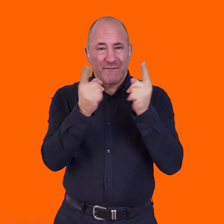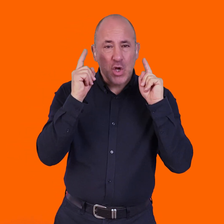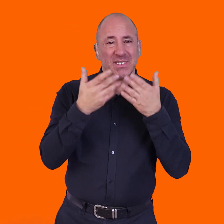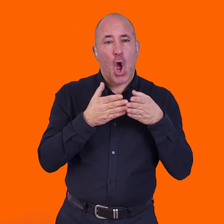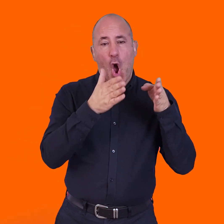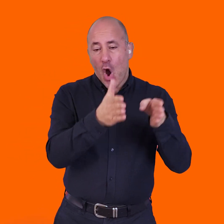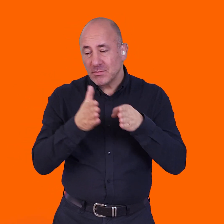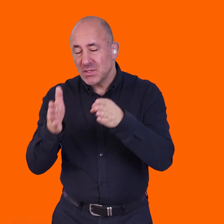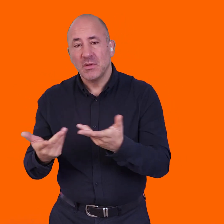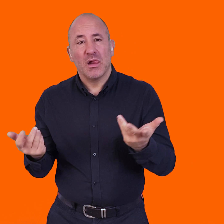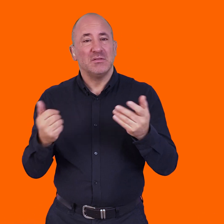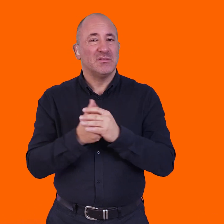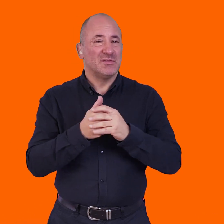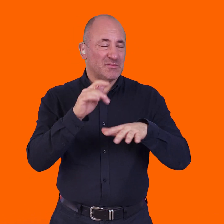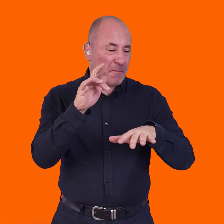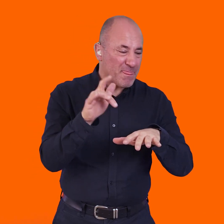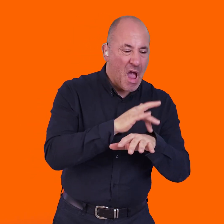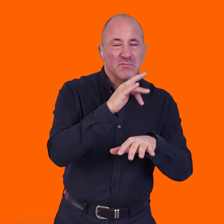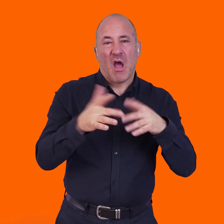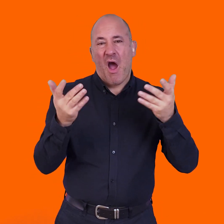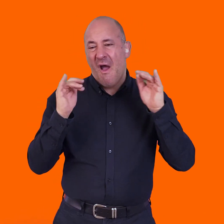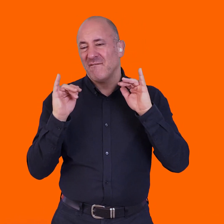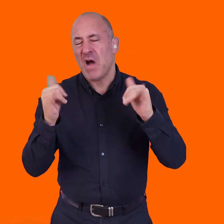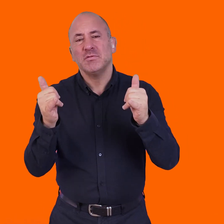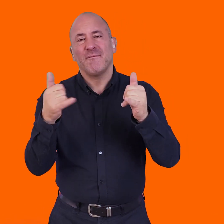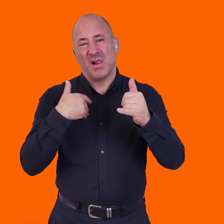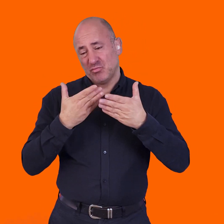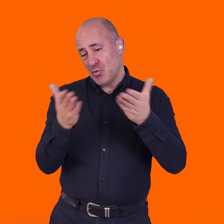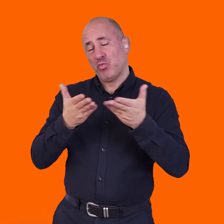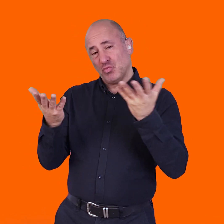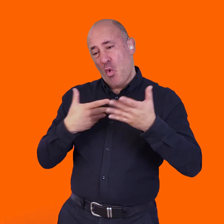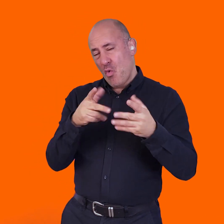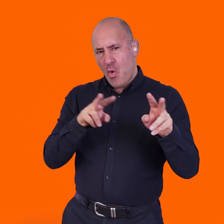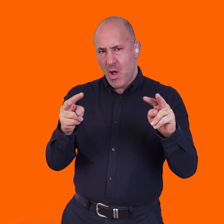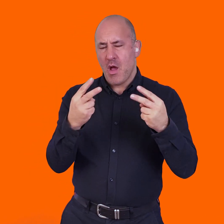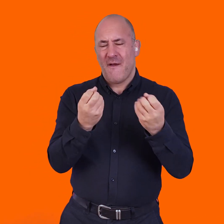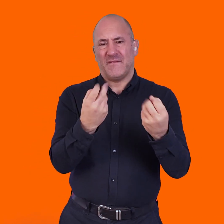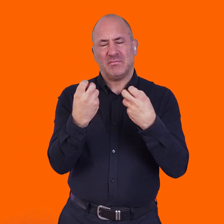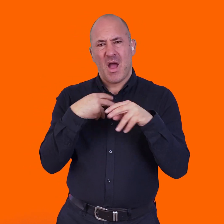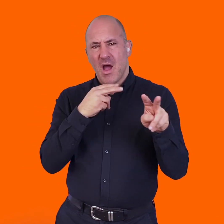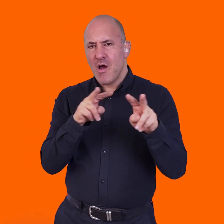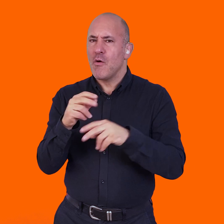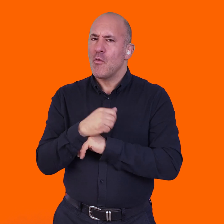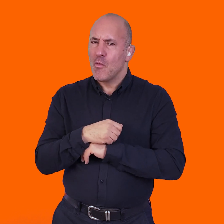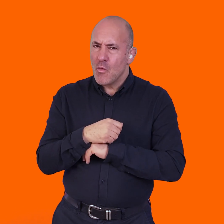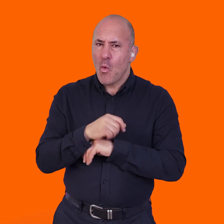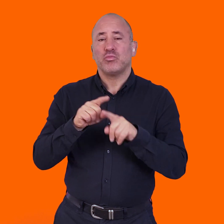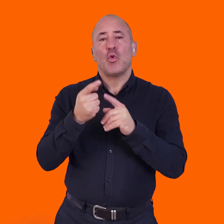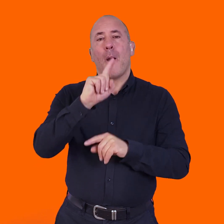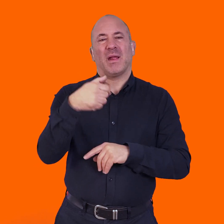presented it in universities and hospitals and theatres and festivals. But I think also when